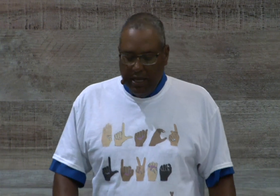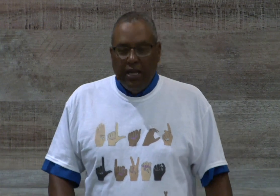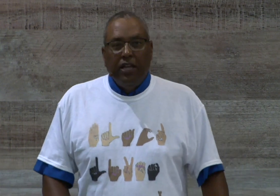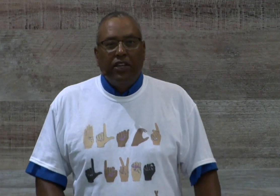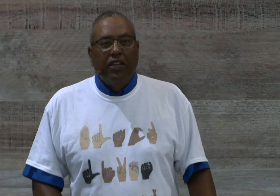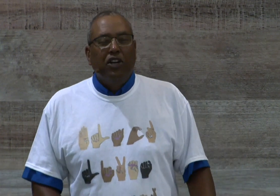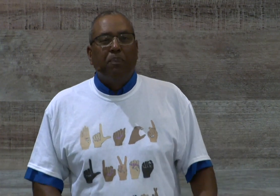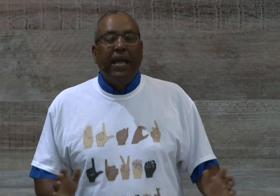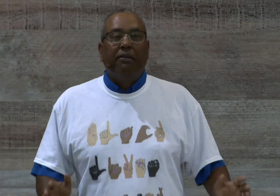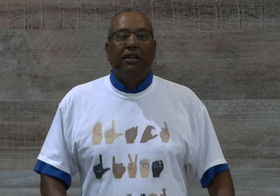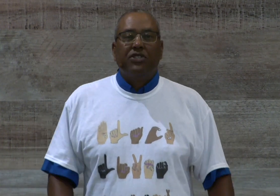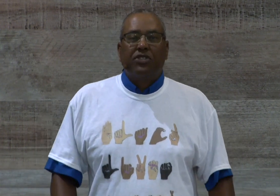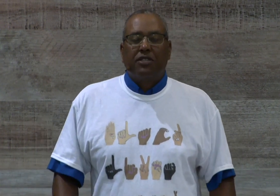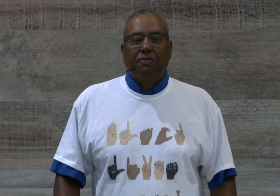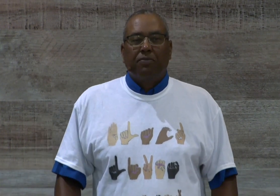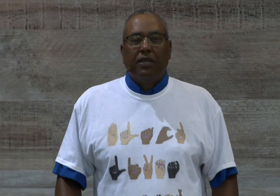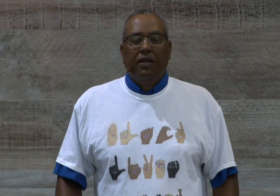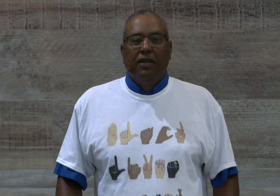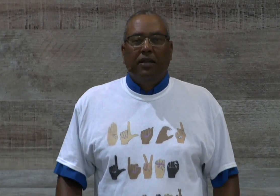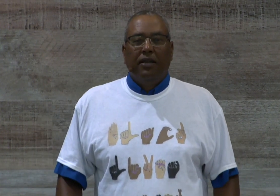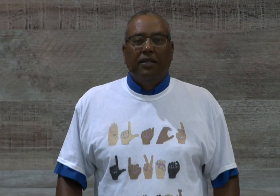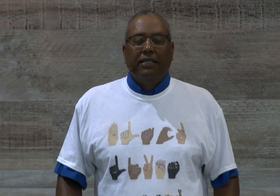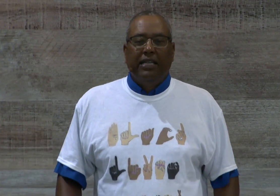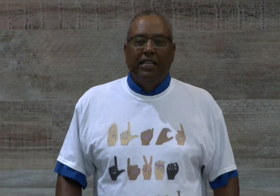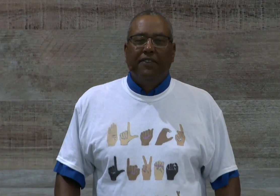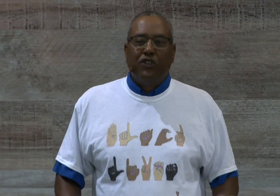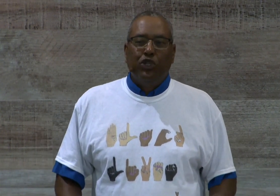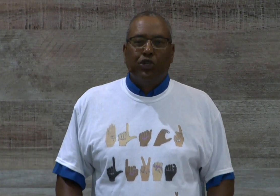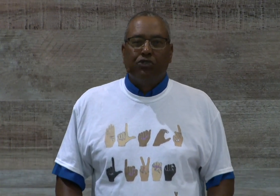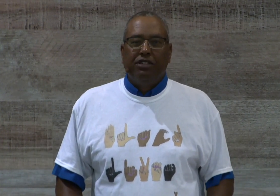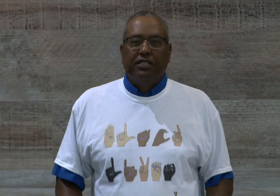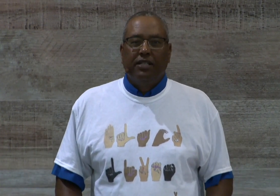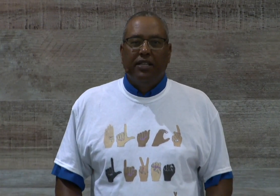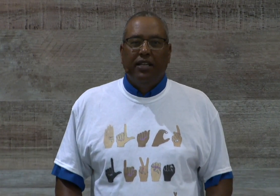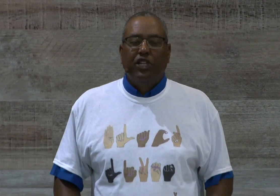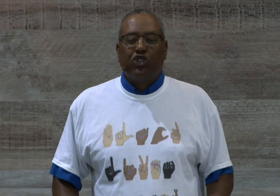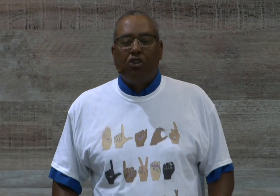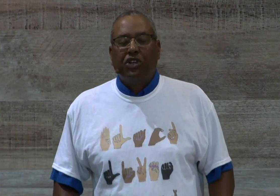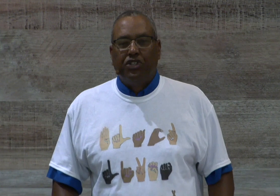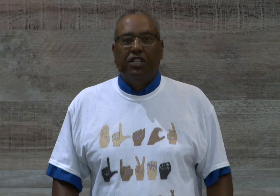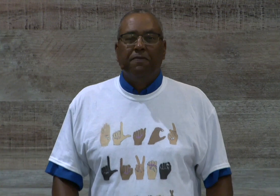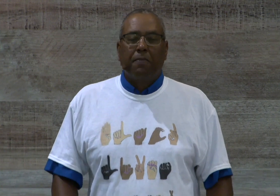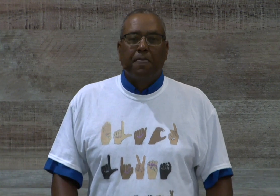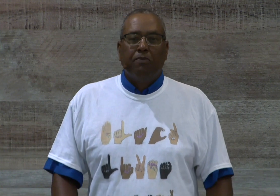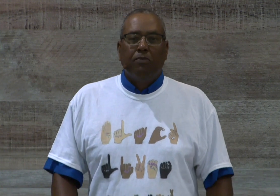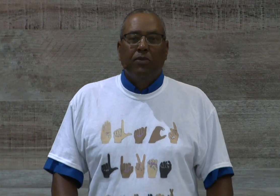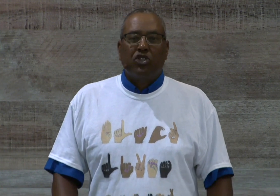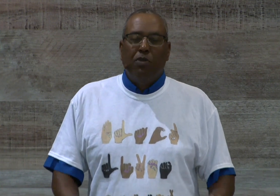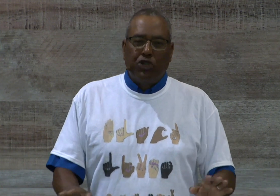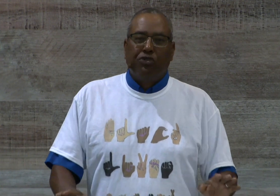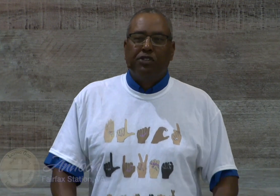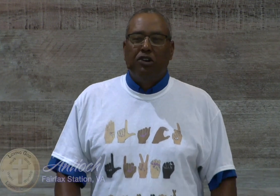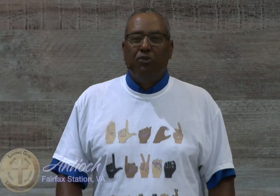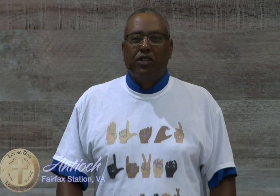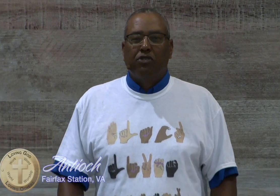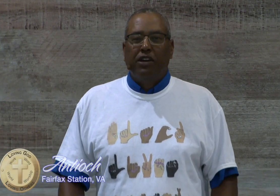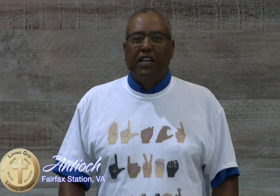You know, parents give children instruction, small children in home when they're growing up,